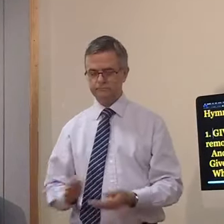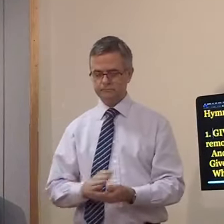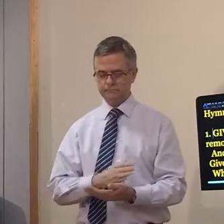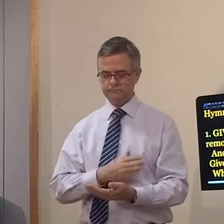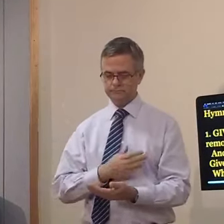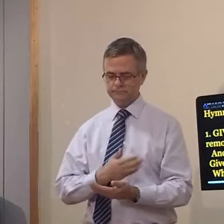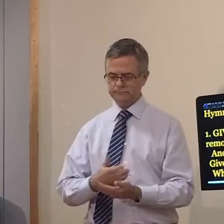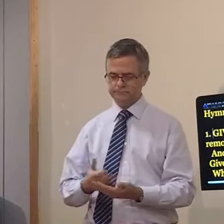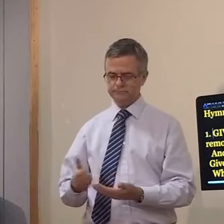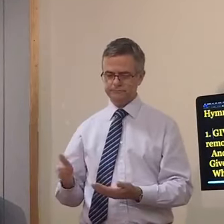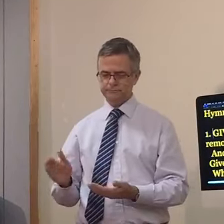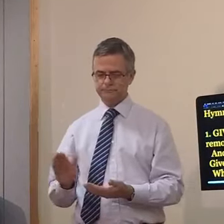Therel.